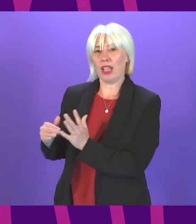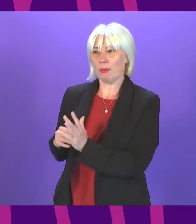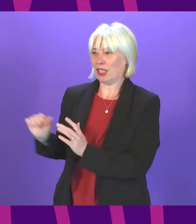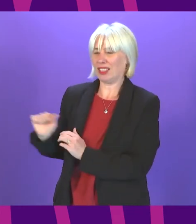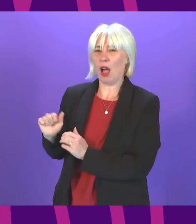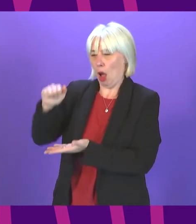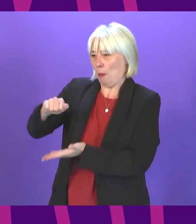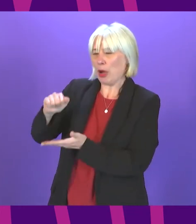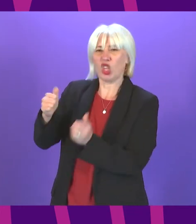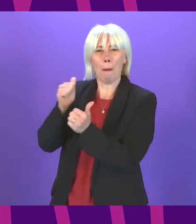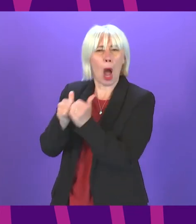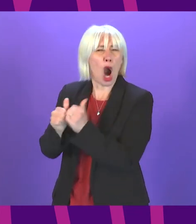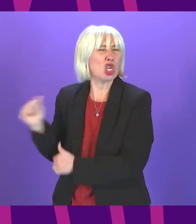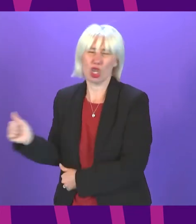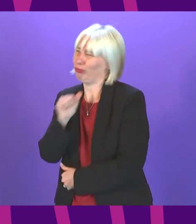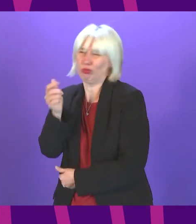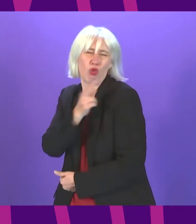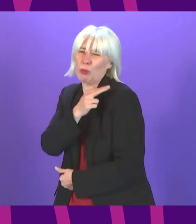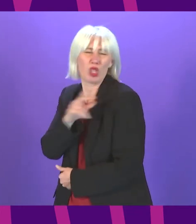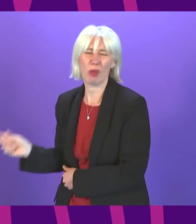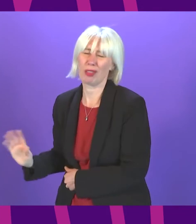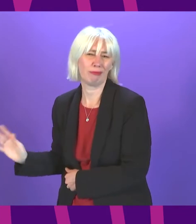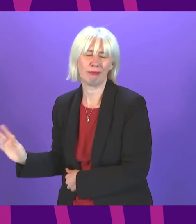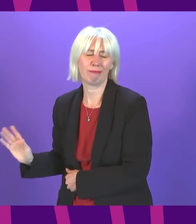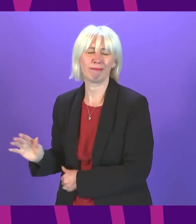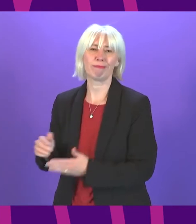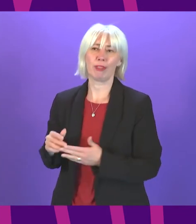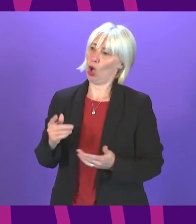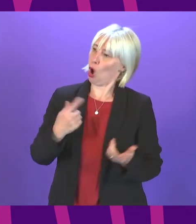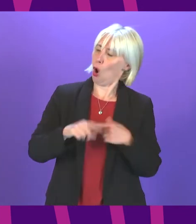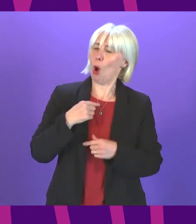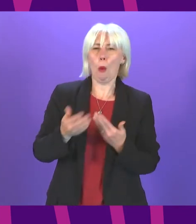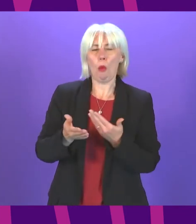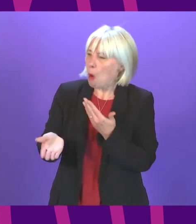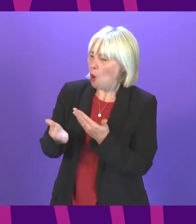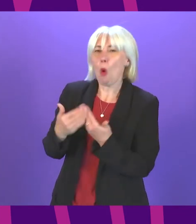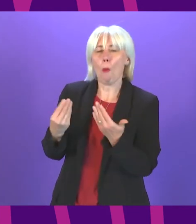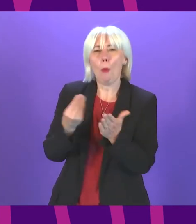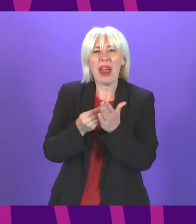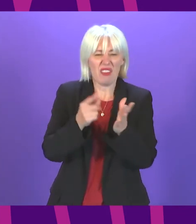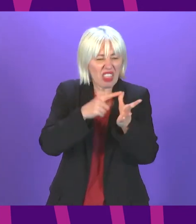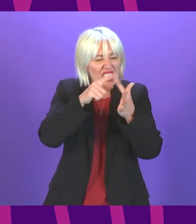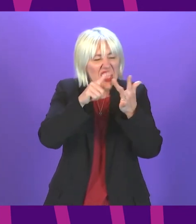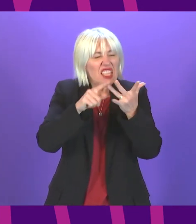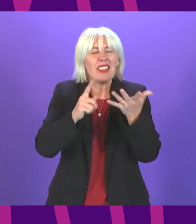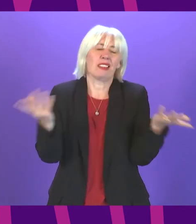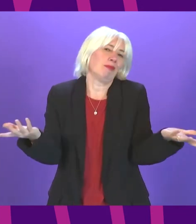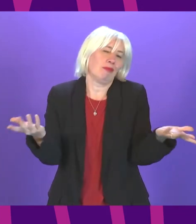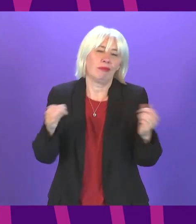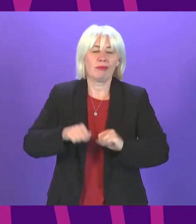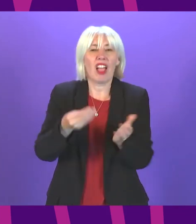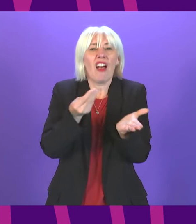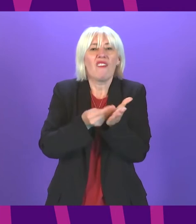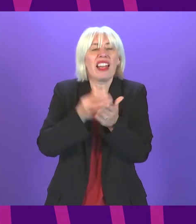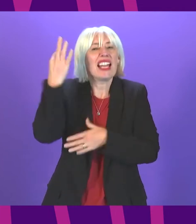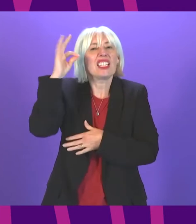is frankly irresponsible it is easy enough for us all to say we want more money for this or that just this morning at the finance